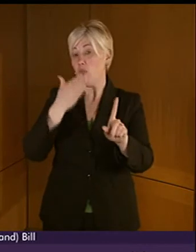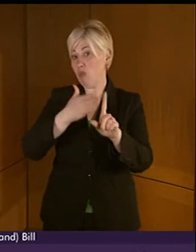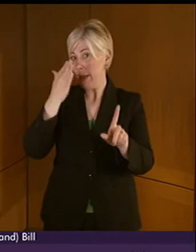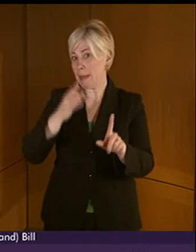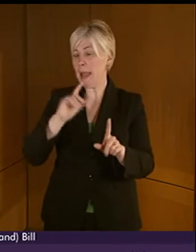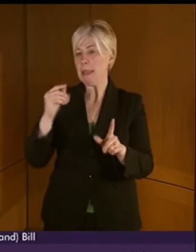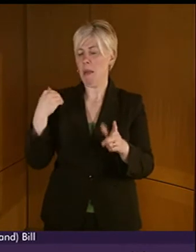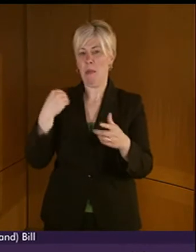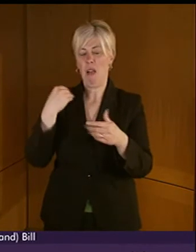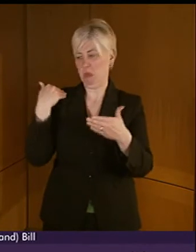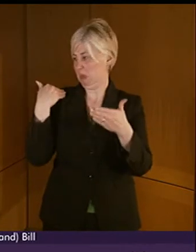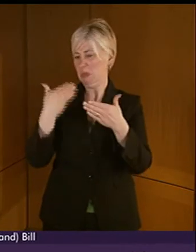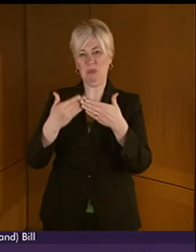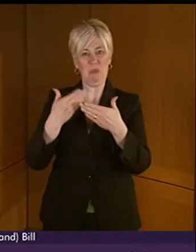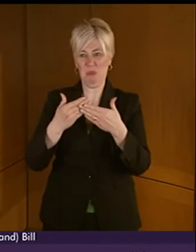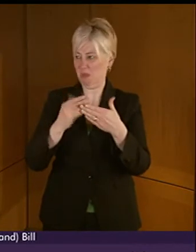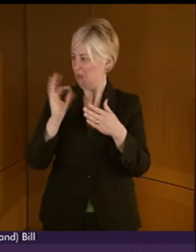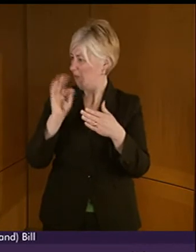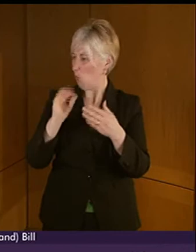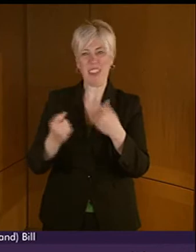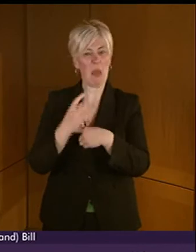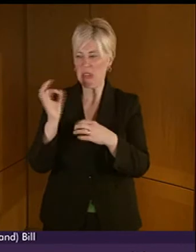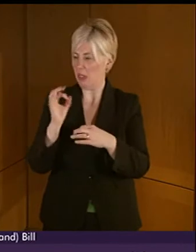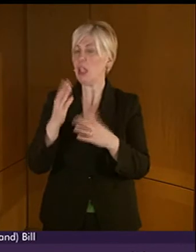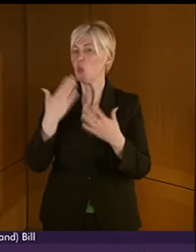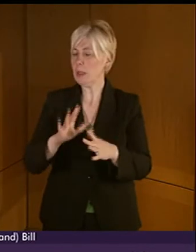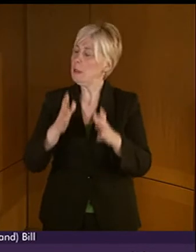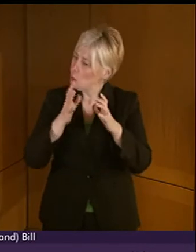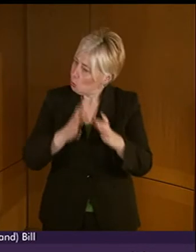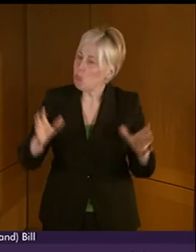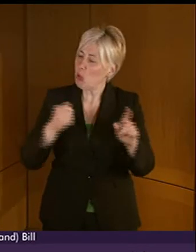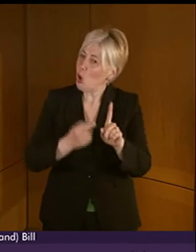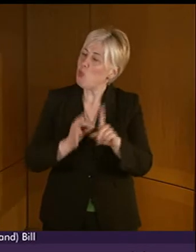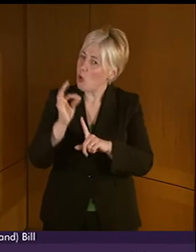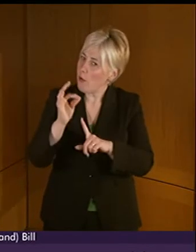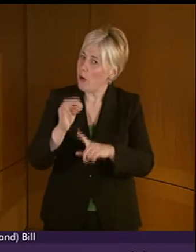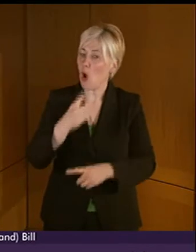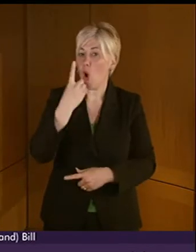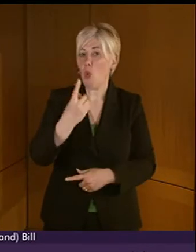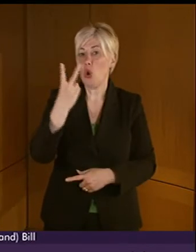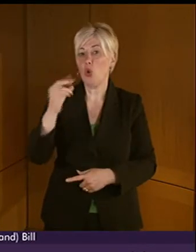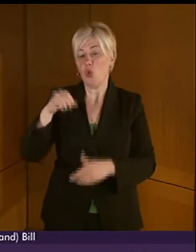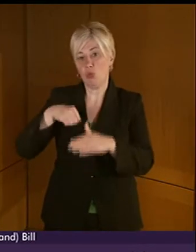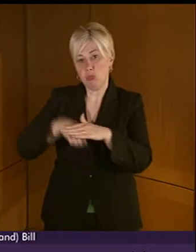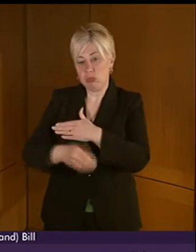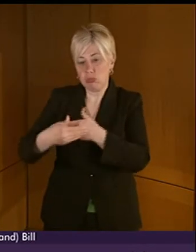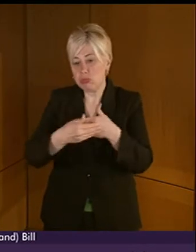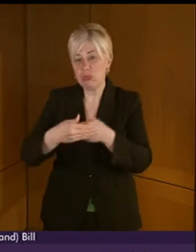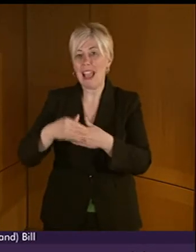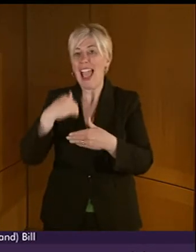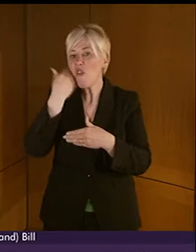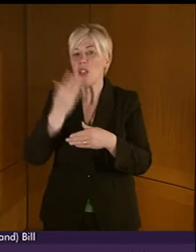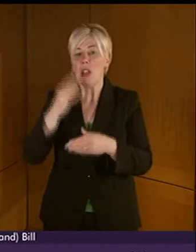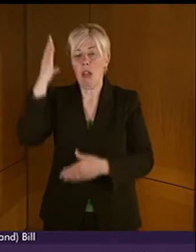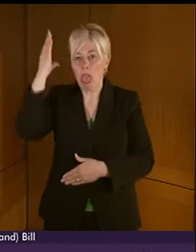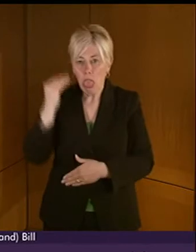not good, not enough. 120 children are born each year with severe or profound hearing loss, making